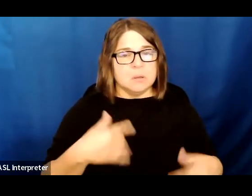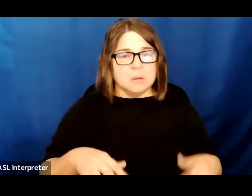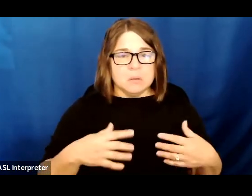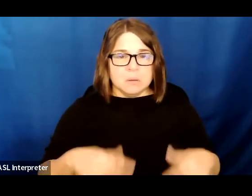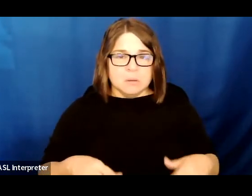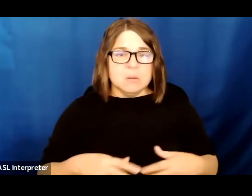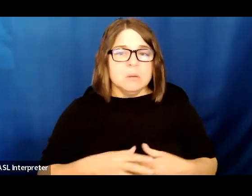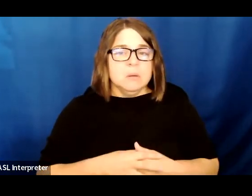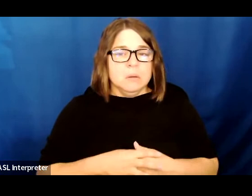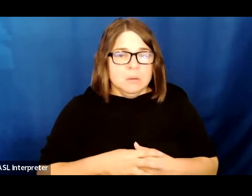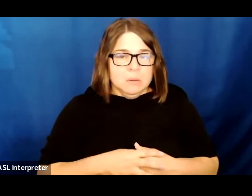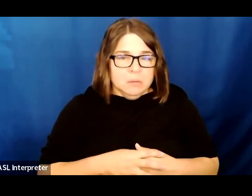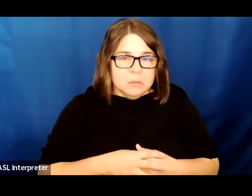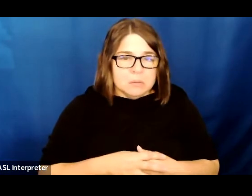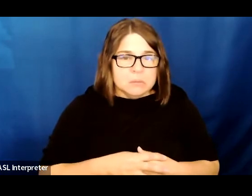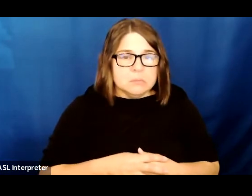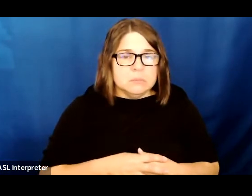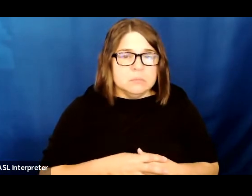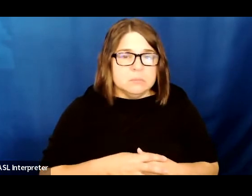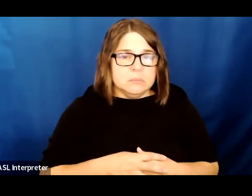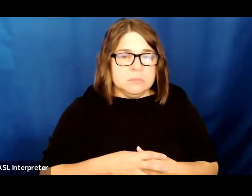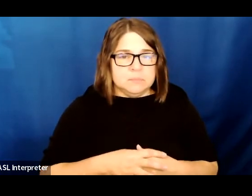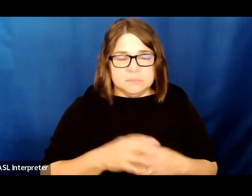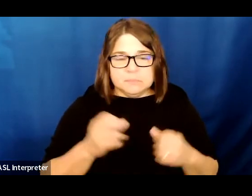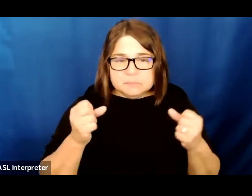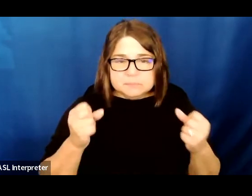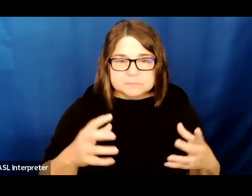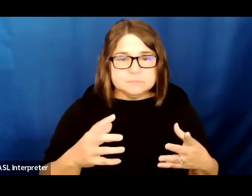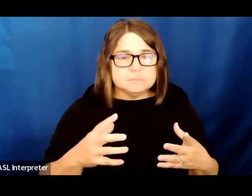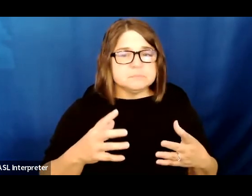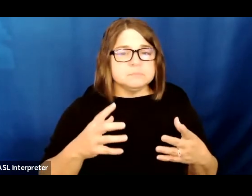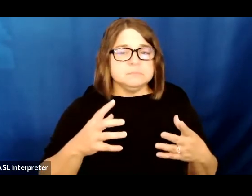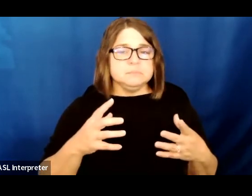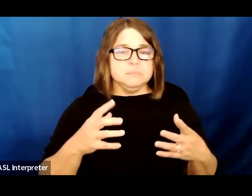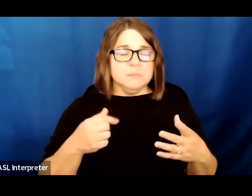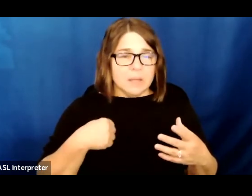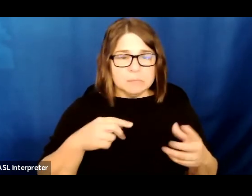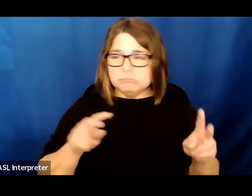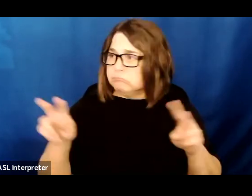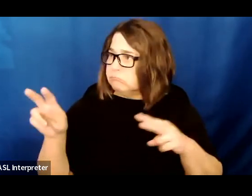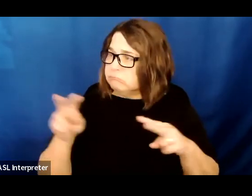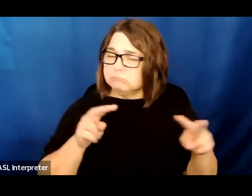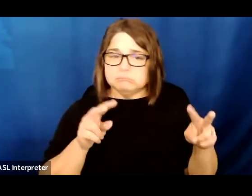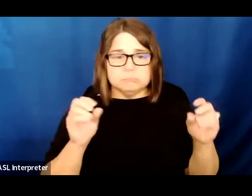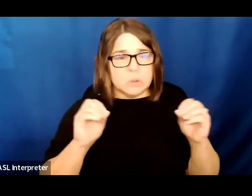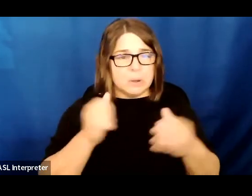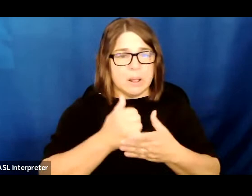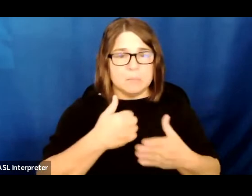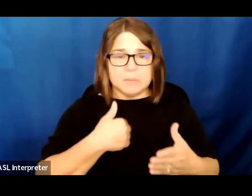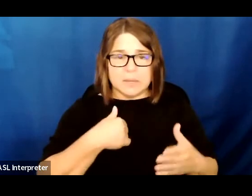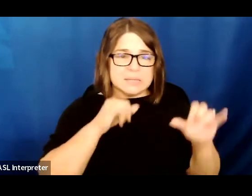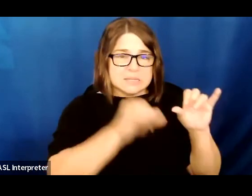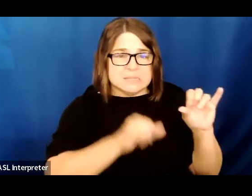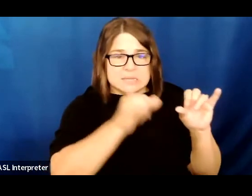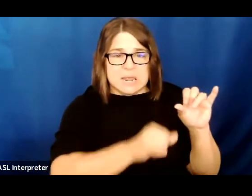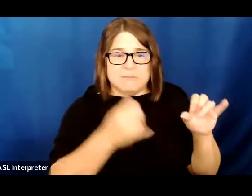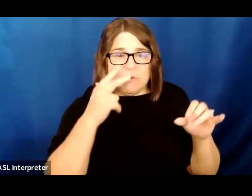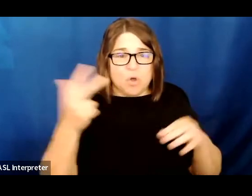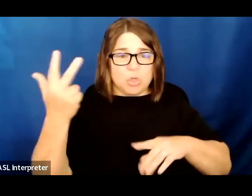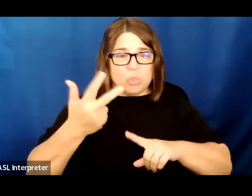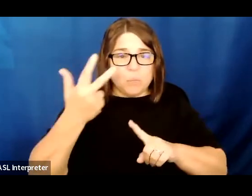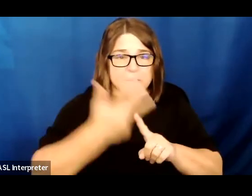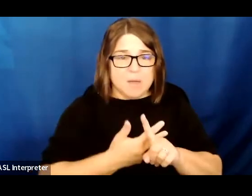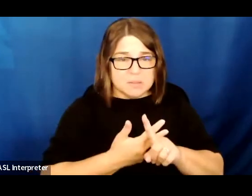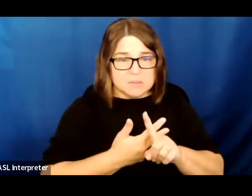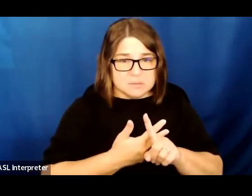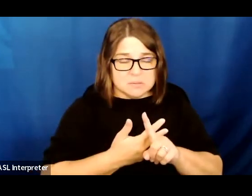a number of faces, nobody. I remained in immigration detention for three months. A